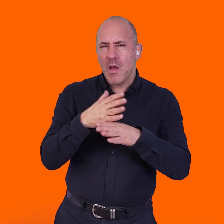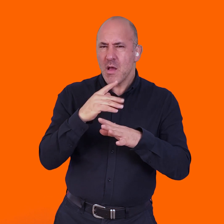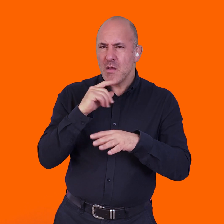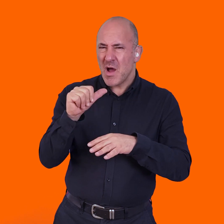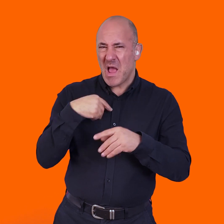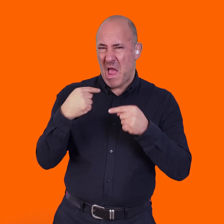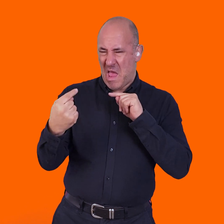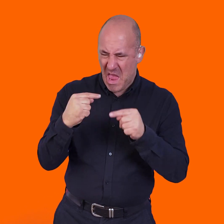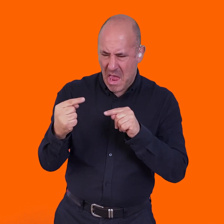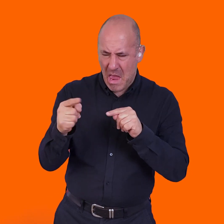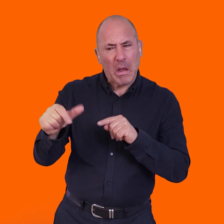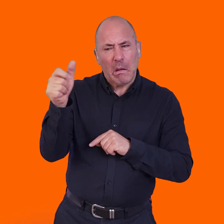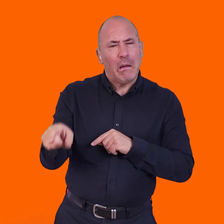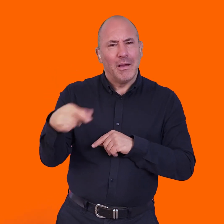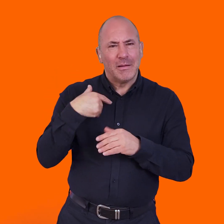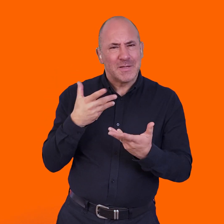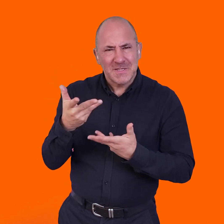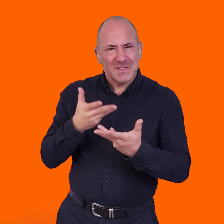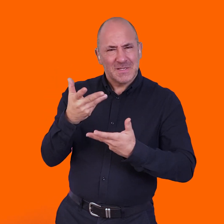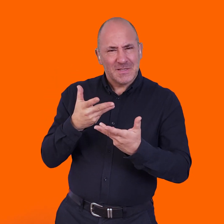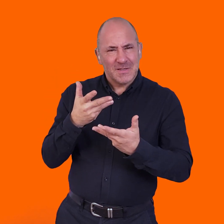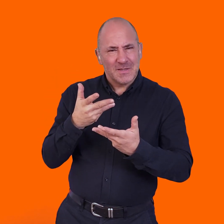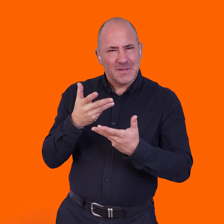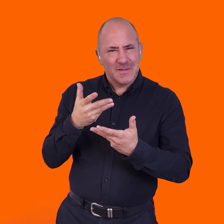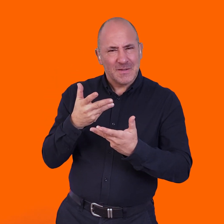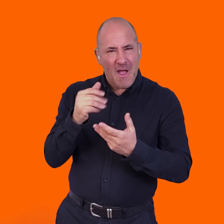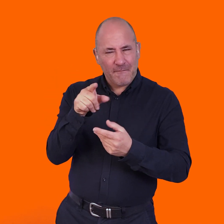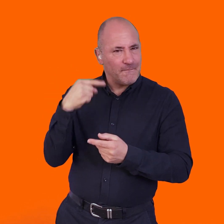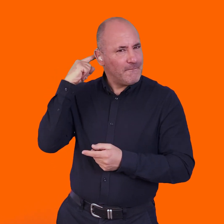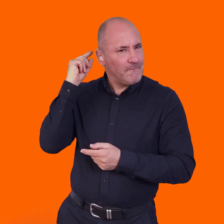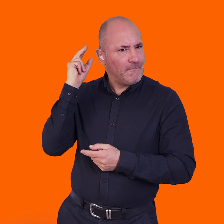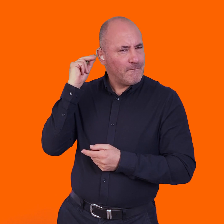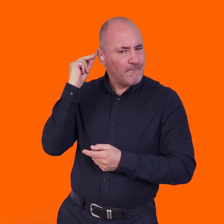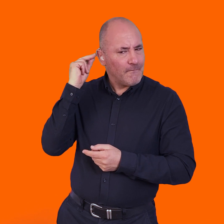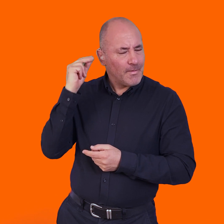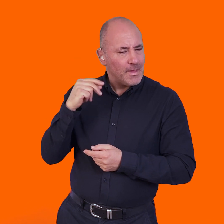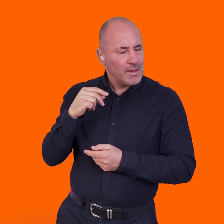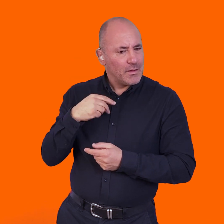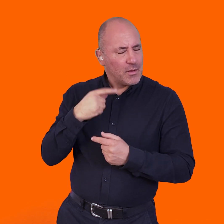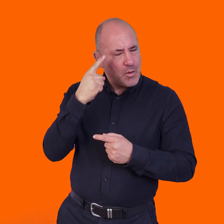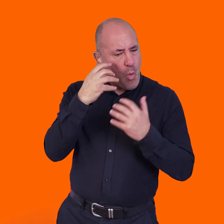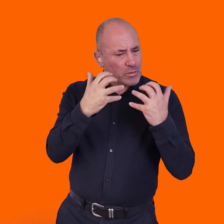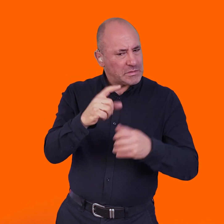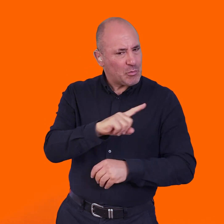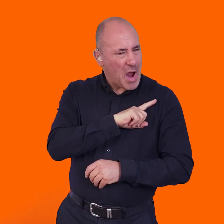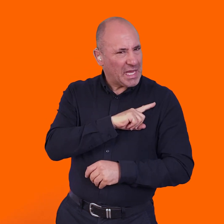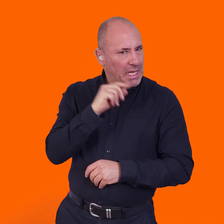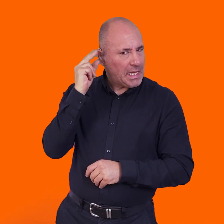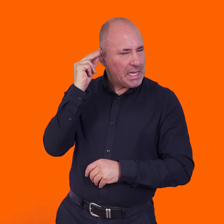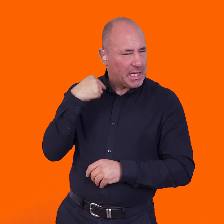him, he's a great artist, but as much as I fight with him, I do hear his voice in my head sometimes saying, why are you thinking